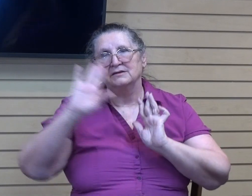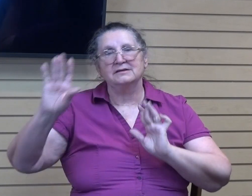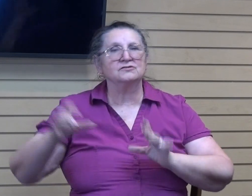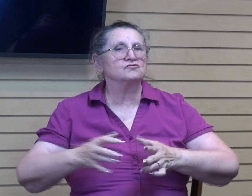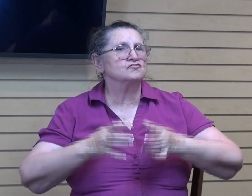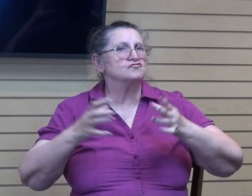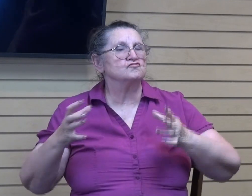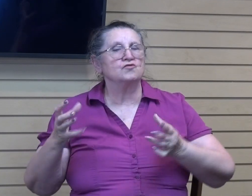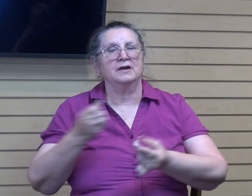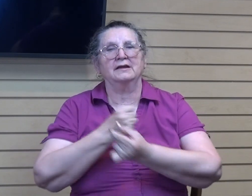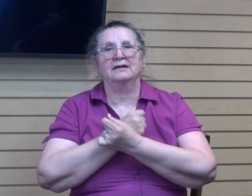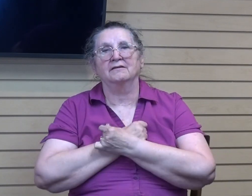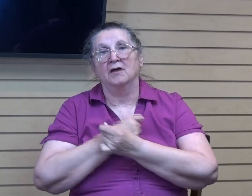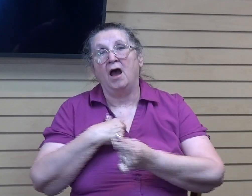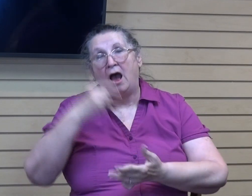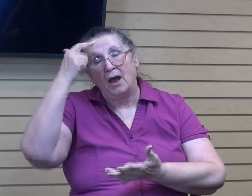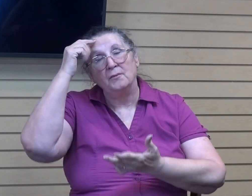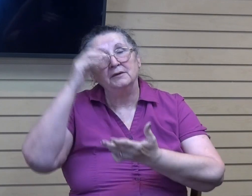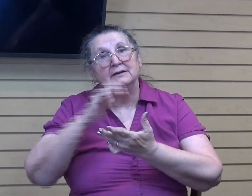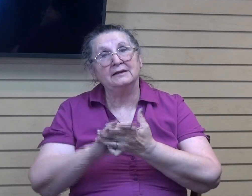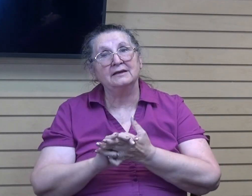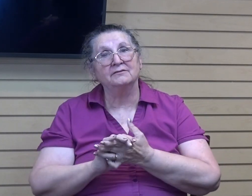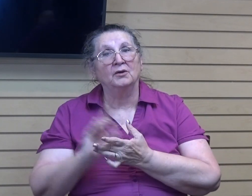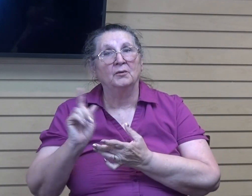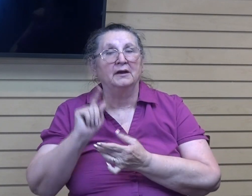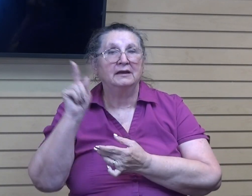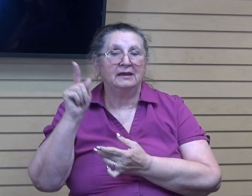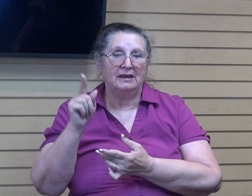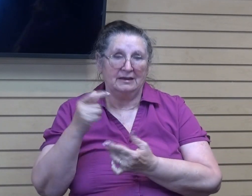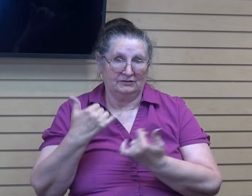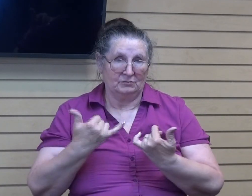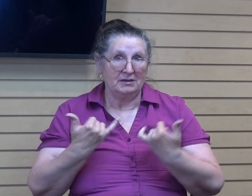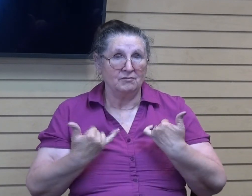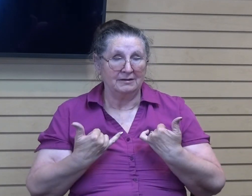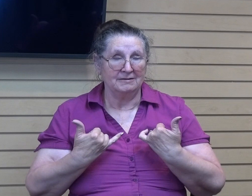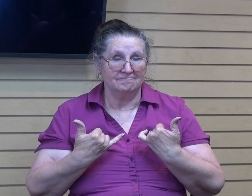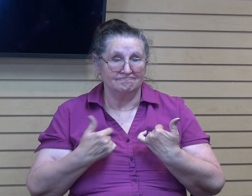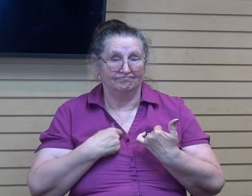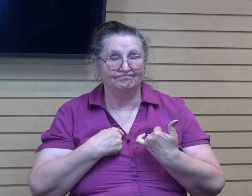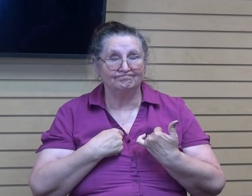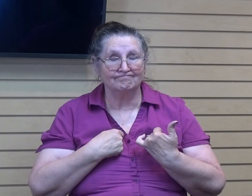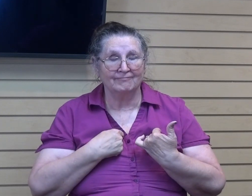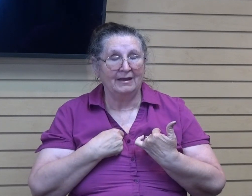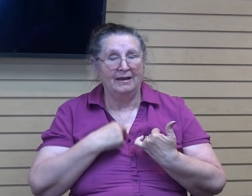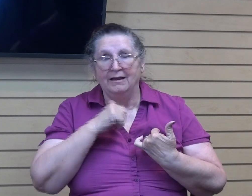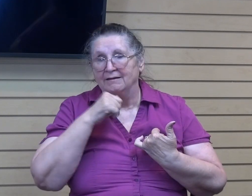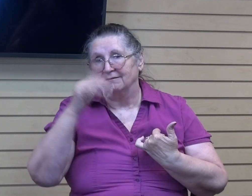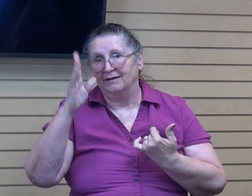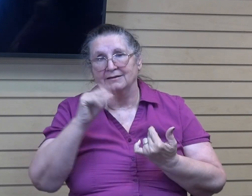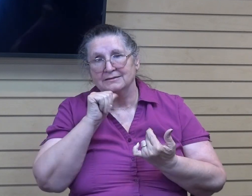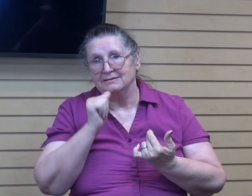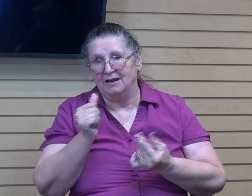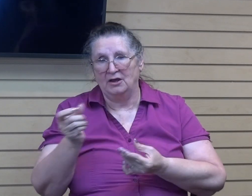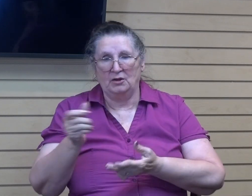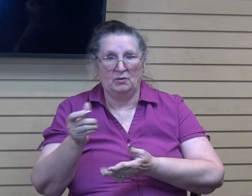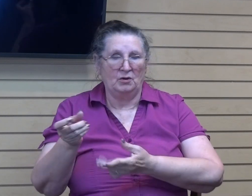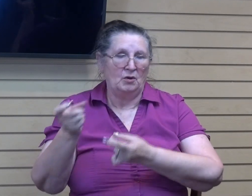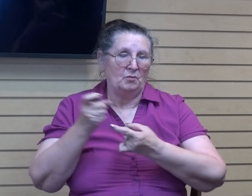I believe this is where he has me right now. God did not promise me great wealth. He did not promise me